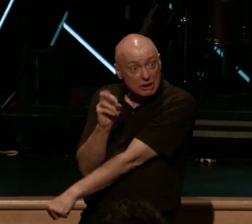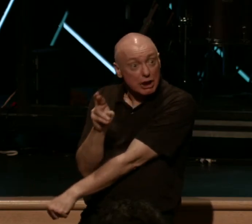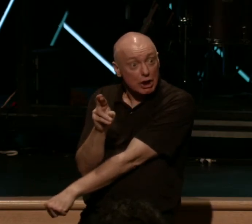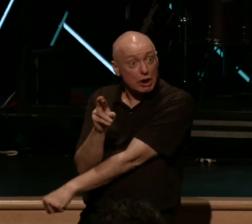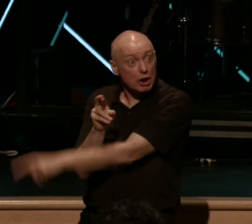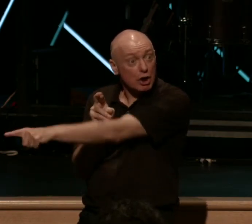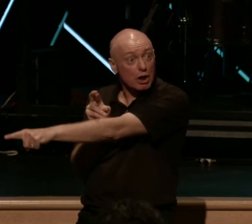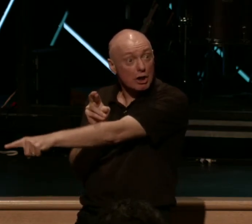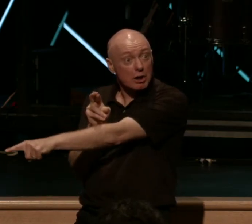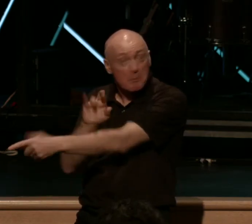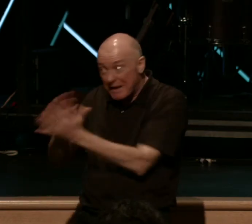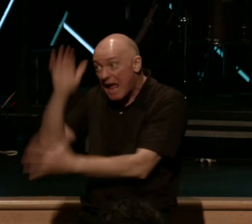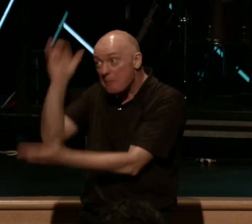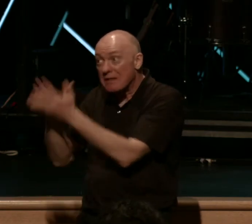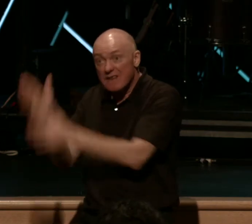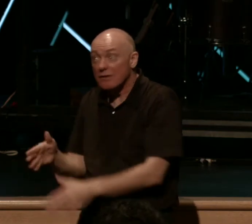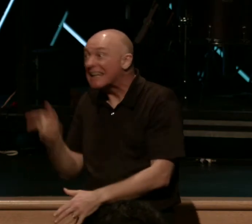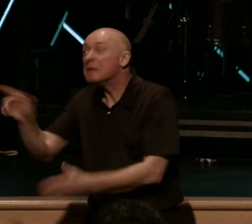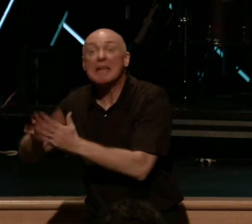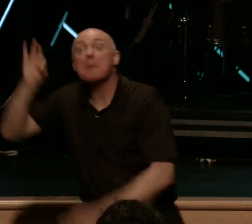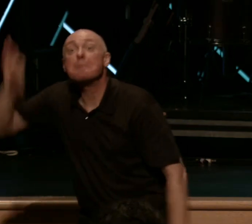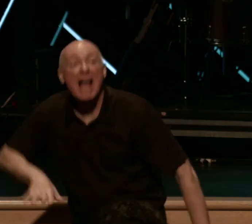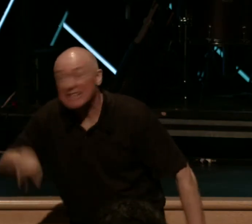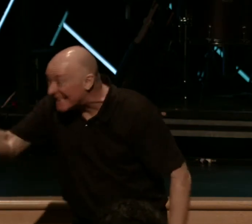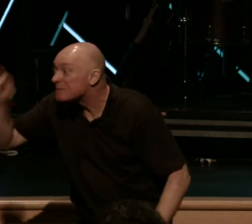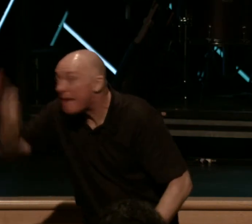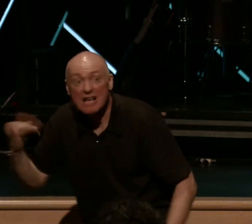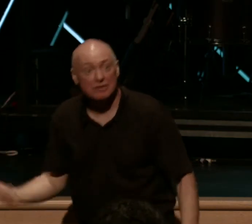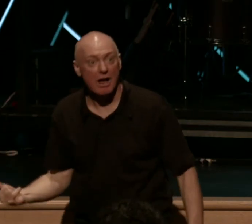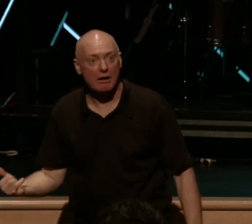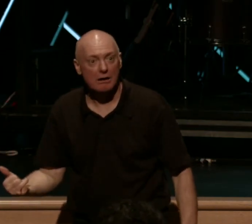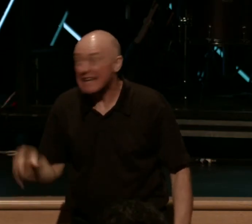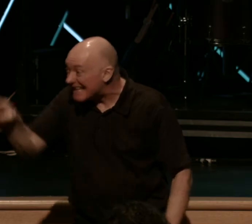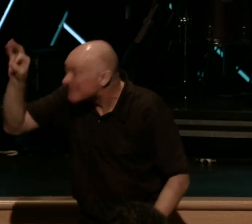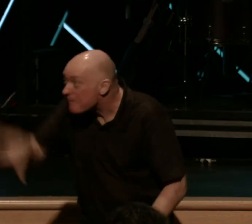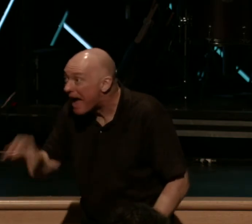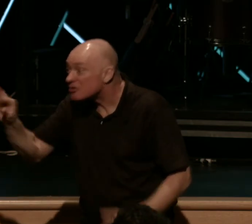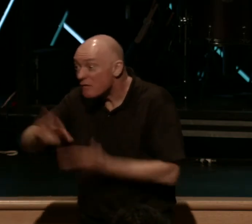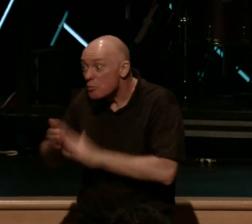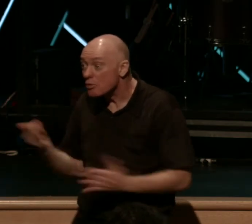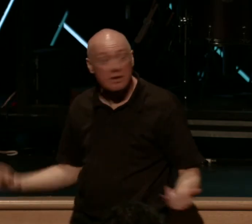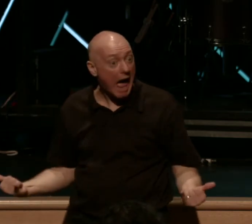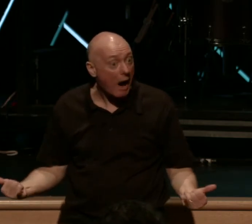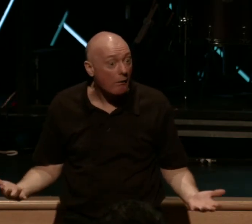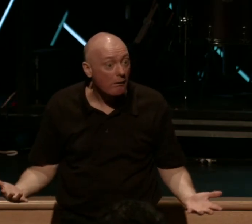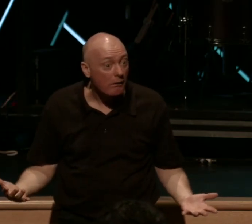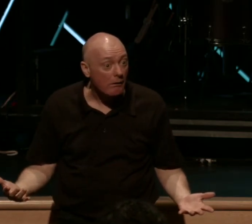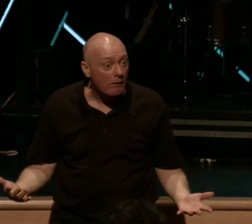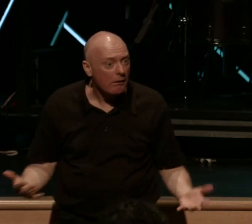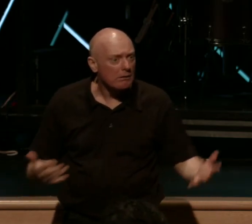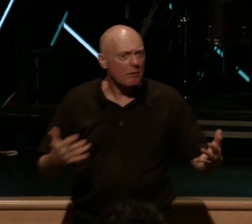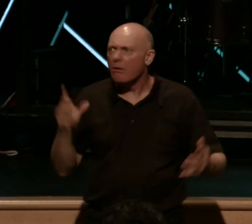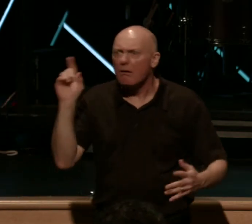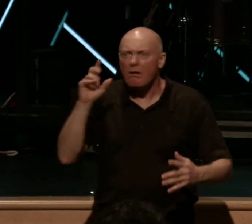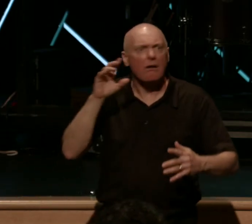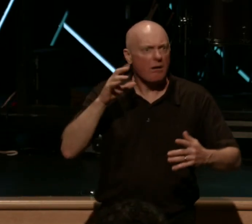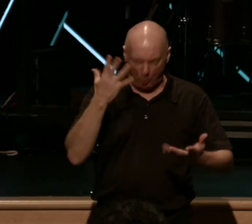turned believer, and now pastor. He's like the pastor of this community. So he went to find this man. True story.